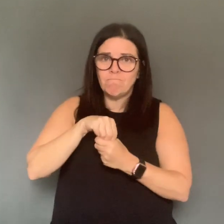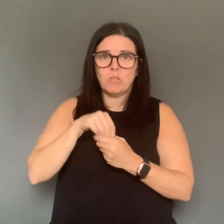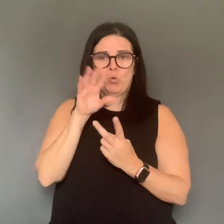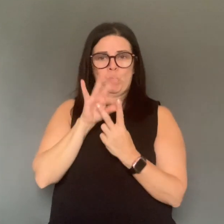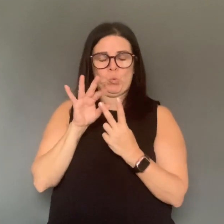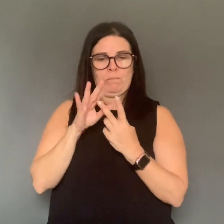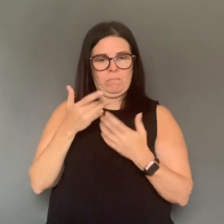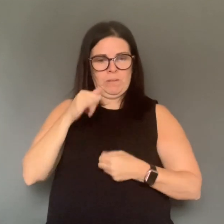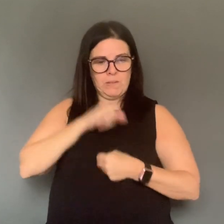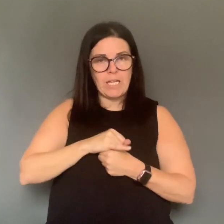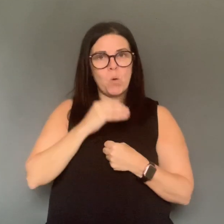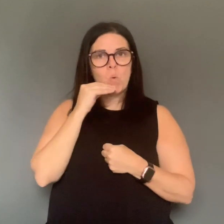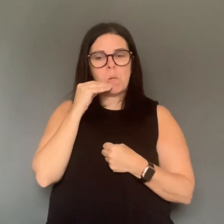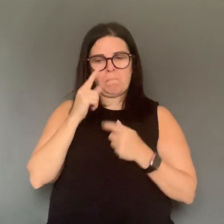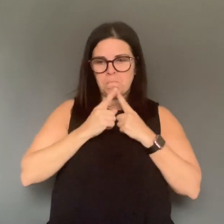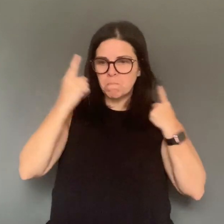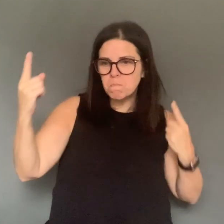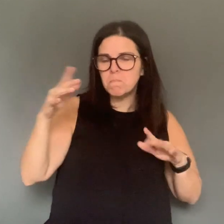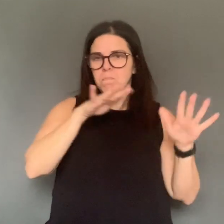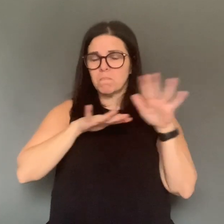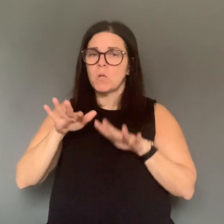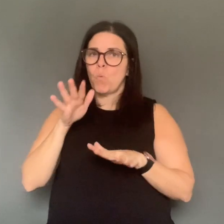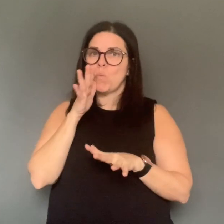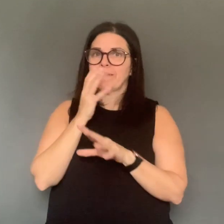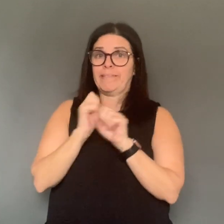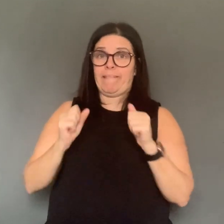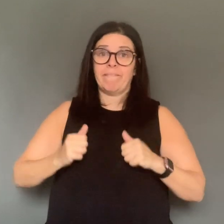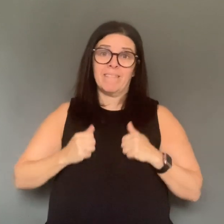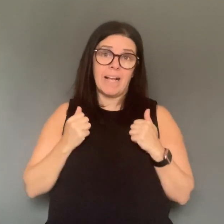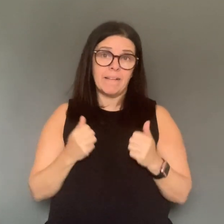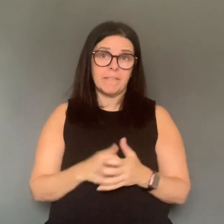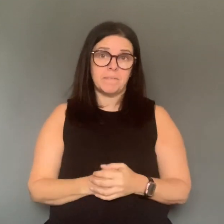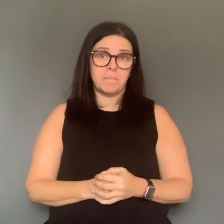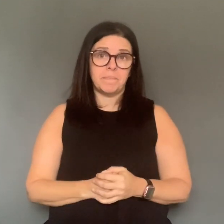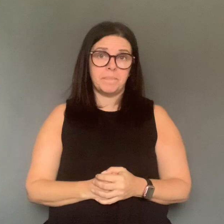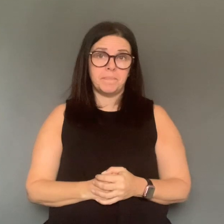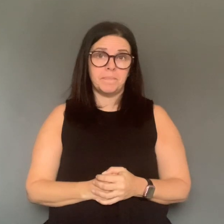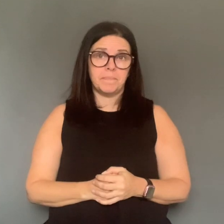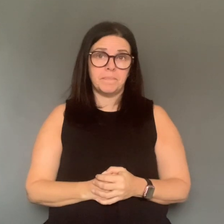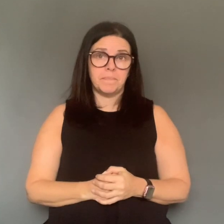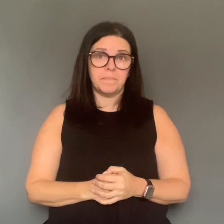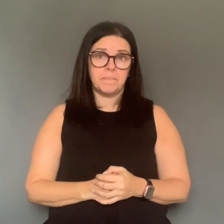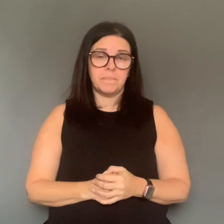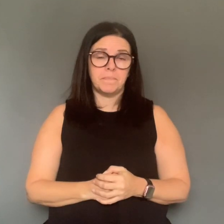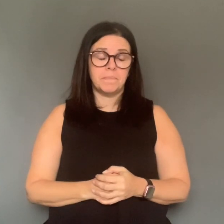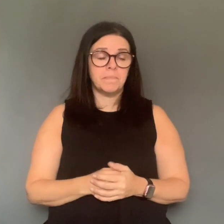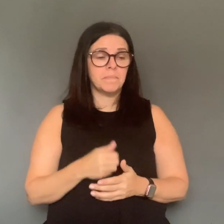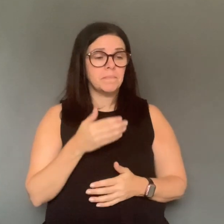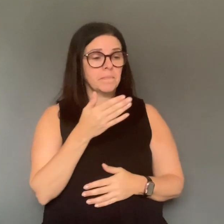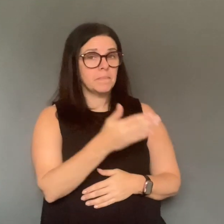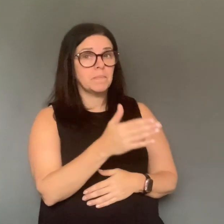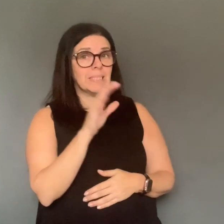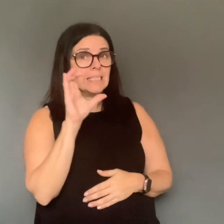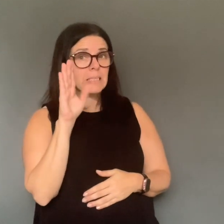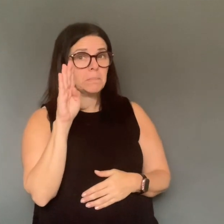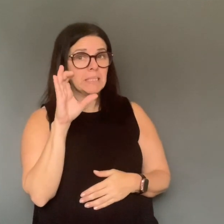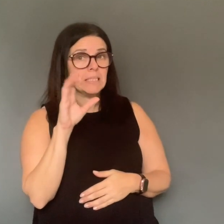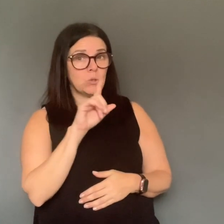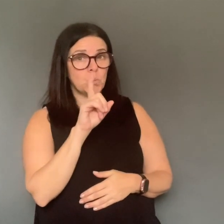transmissions, how many are in hospital, and how many are healthcare workers? I know that's a loaded question, but I know you did that yesterday.